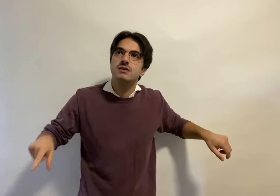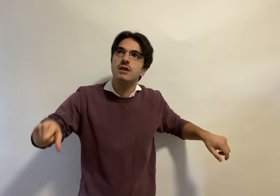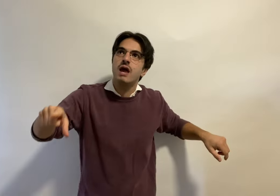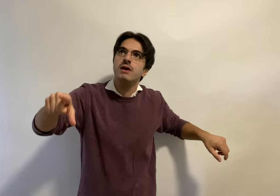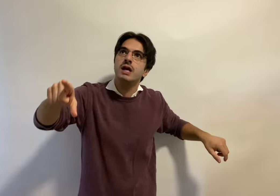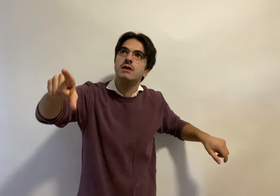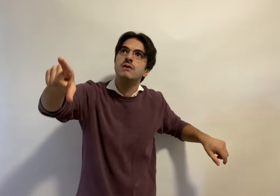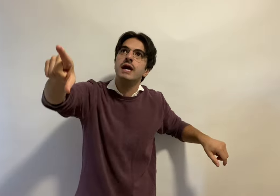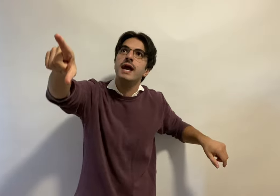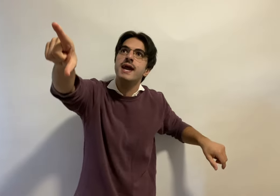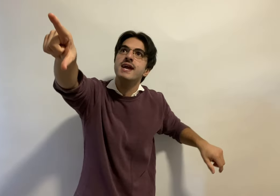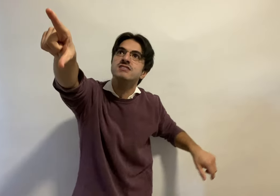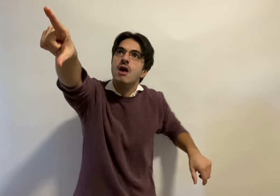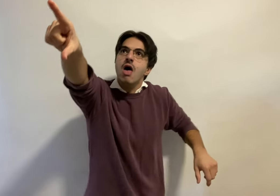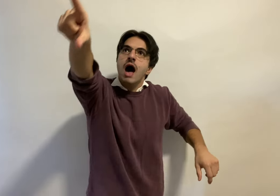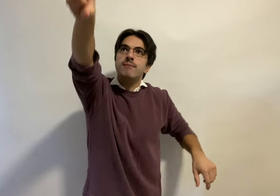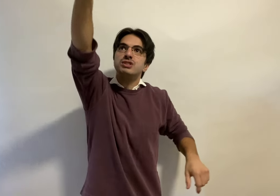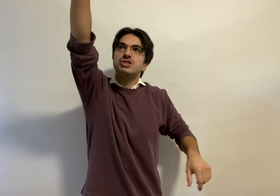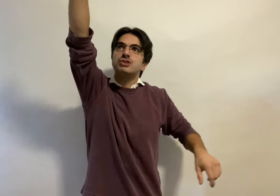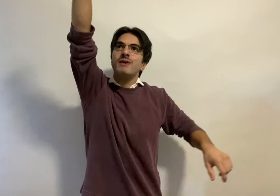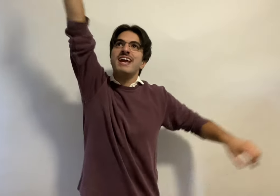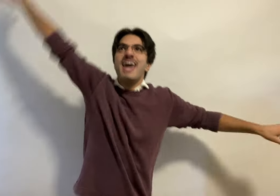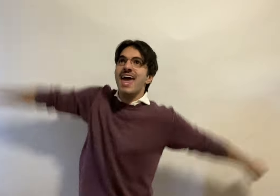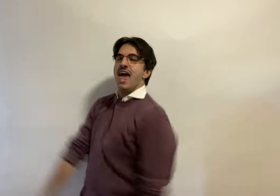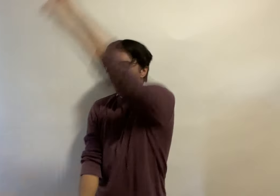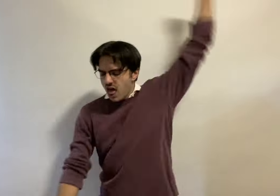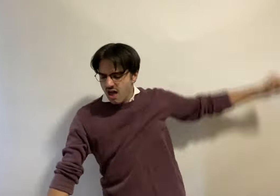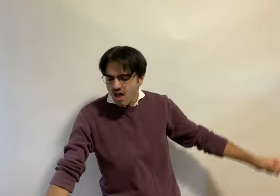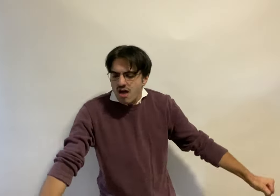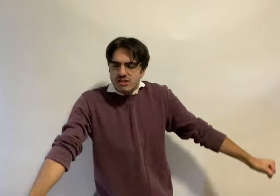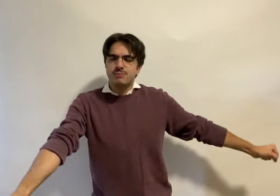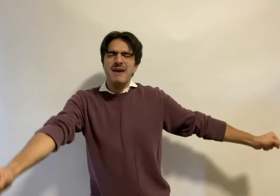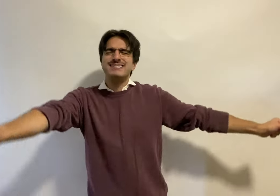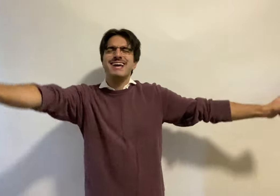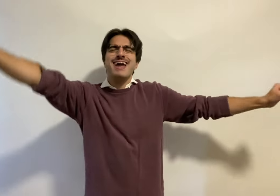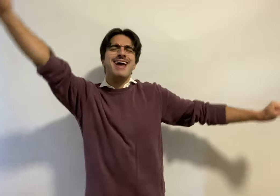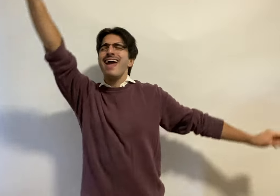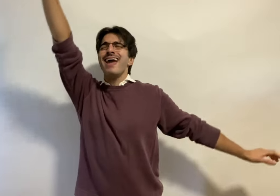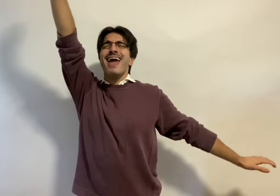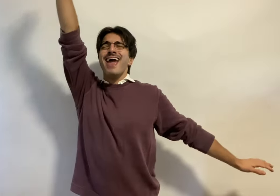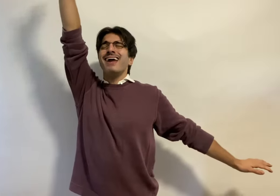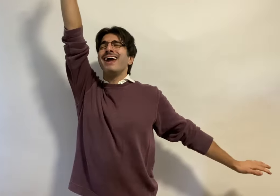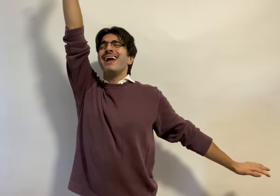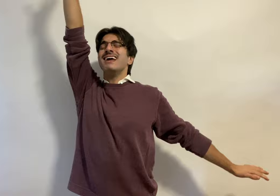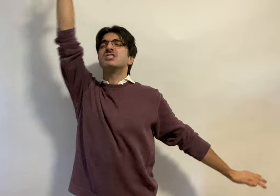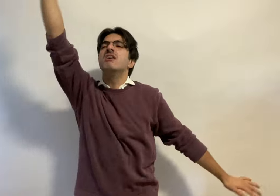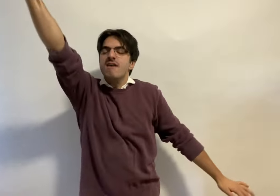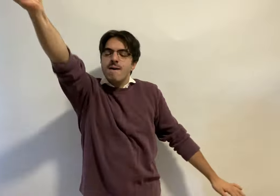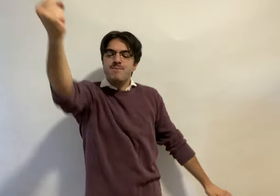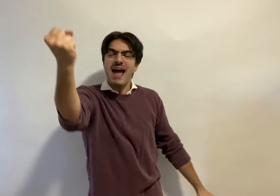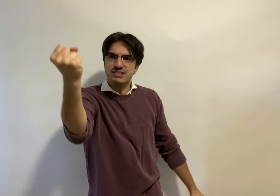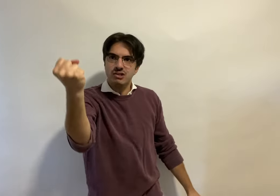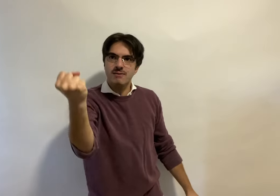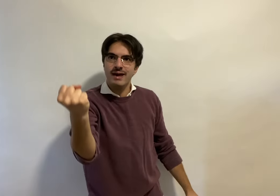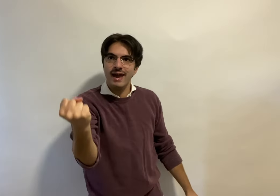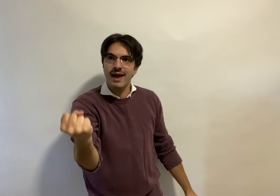Zolarian race I'm just a swingin' space age bachelor man